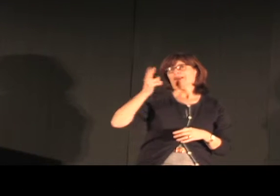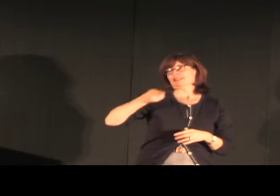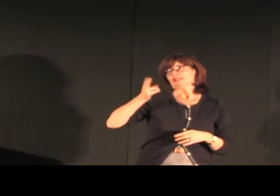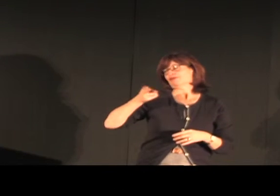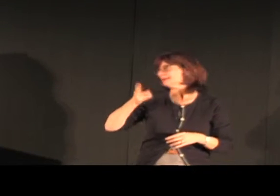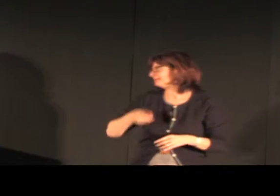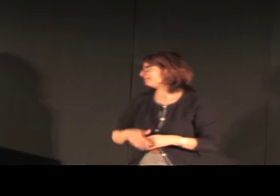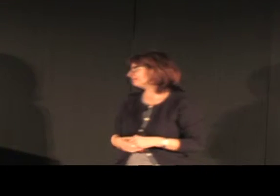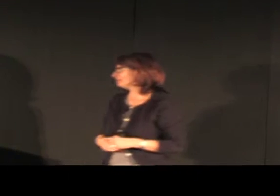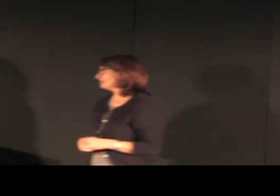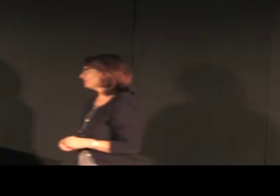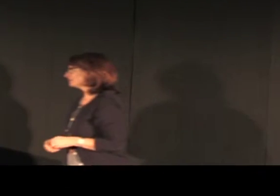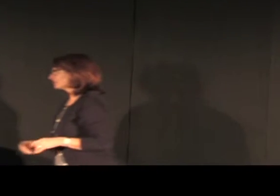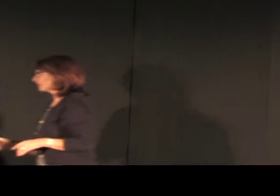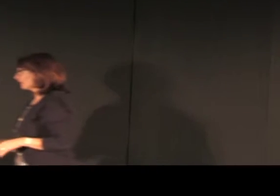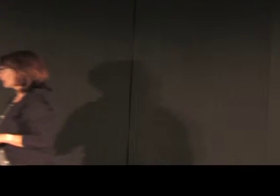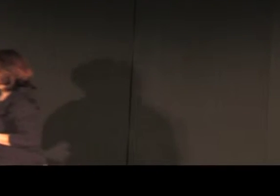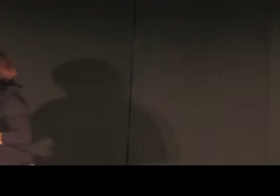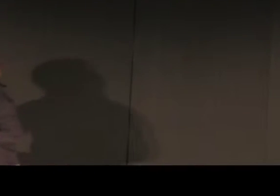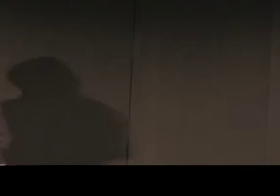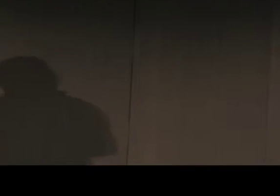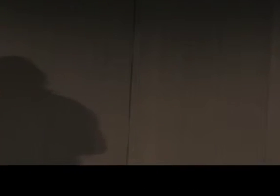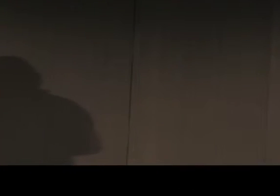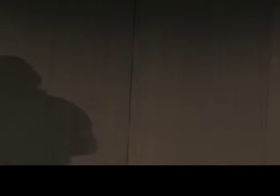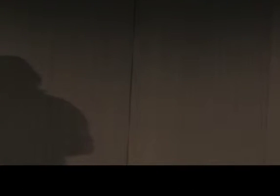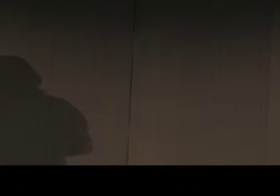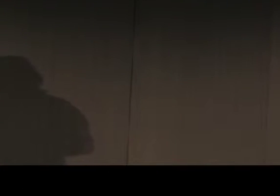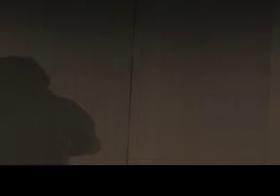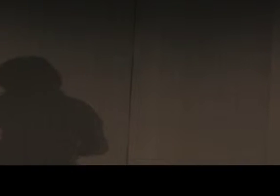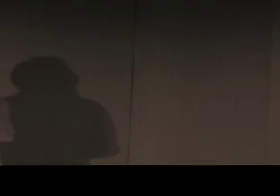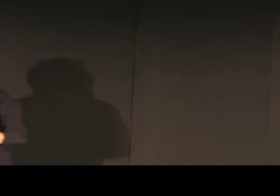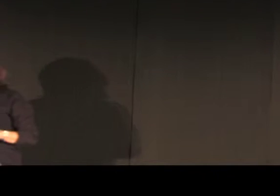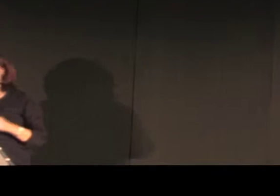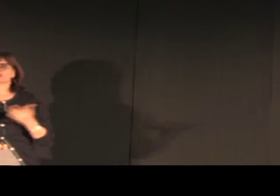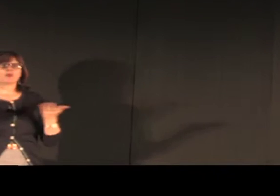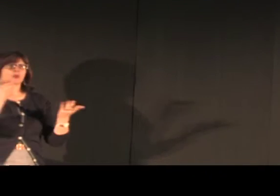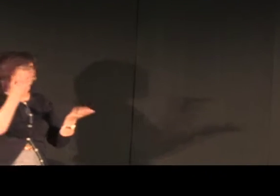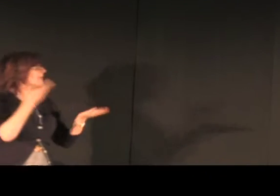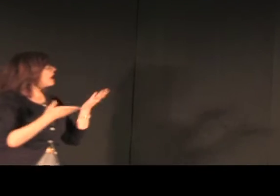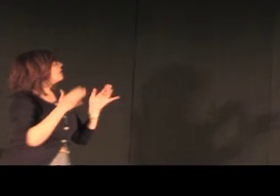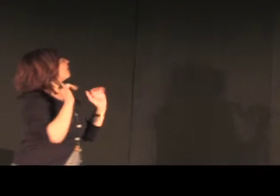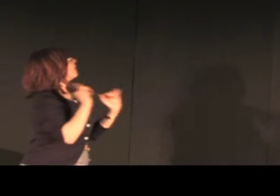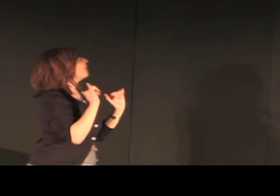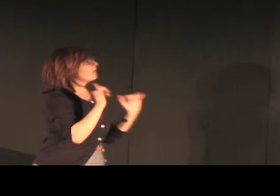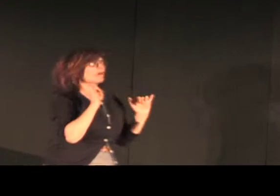And this is something that they have carried forward into the present day for many, many years.